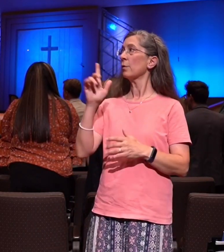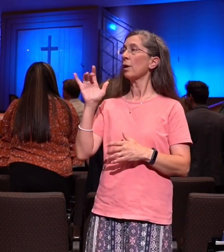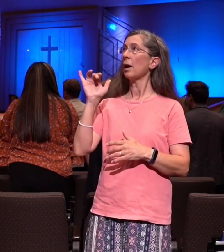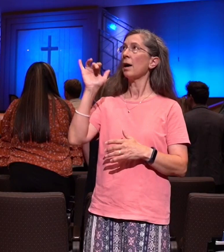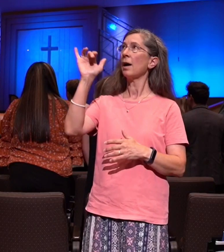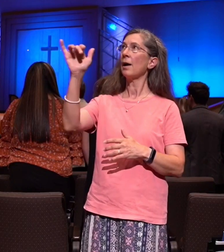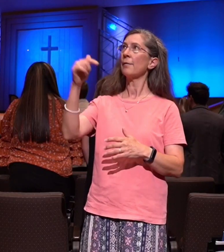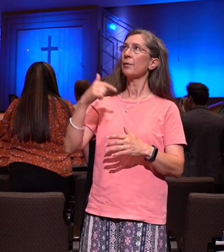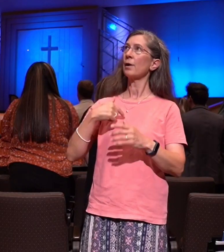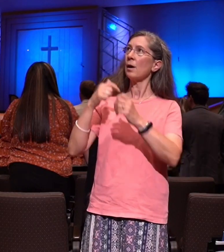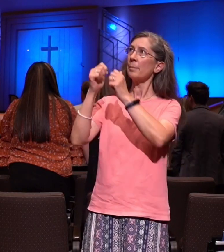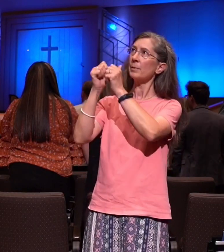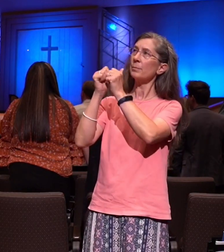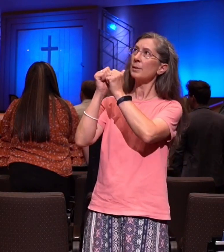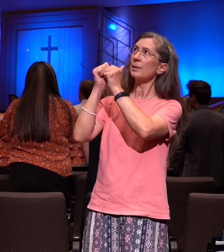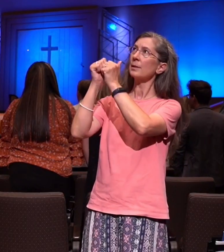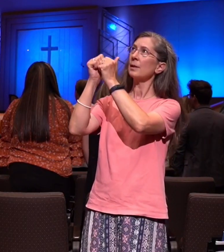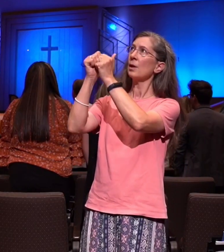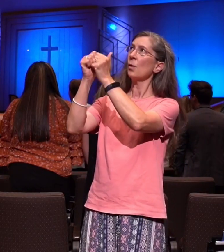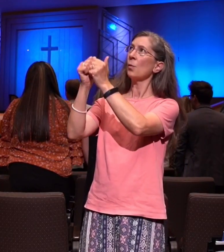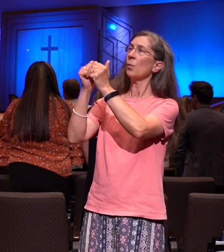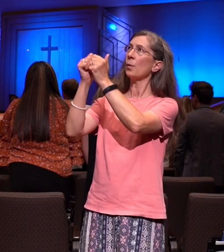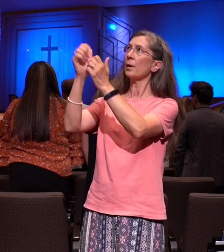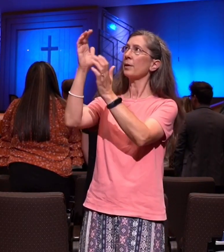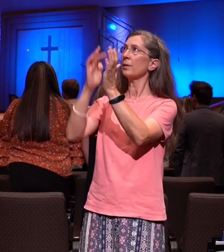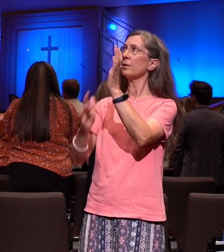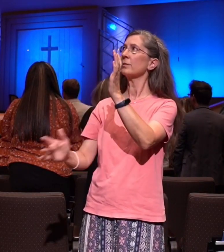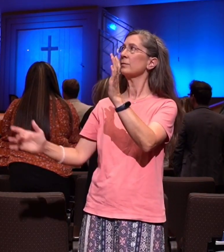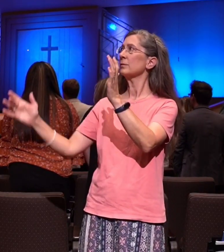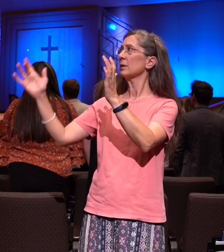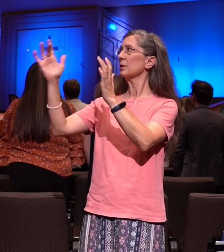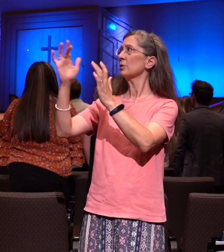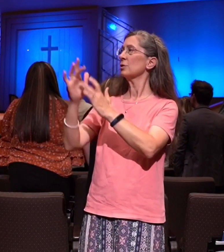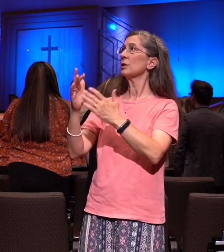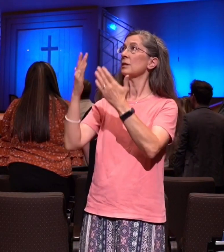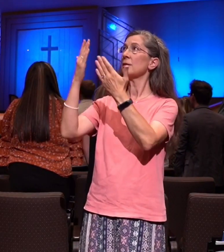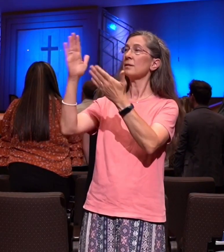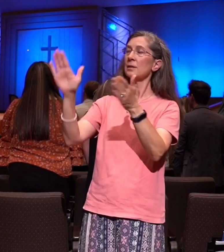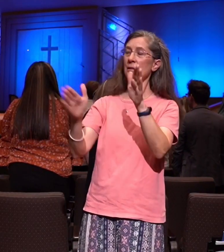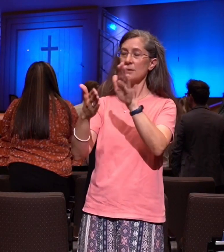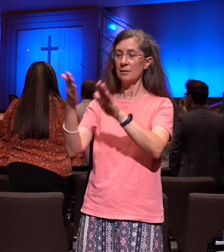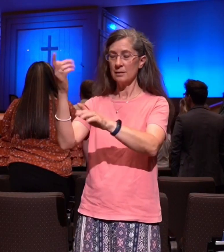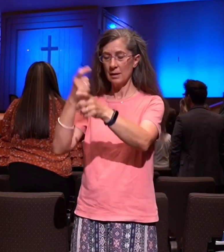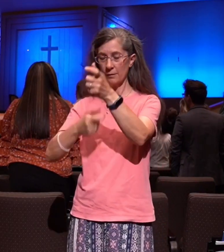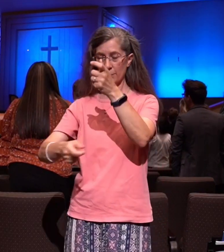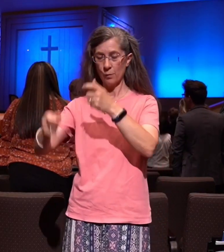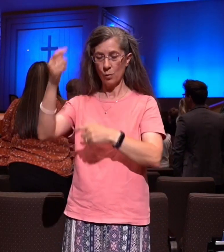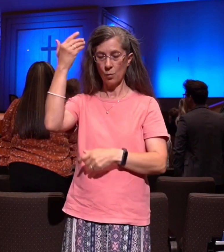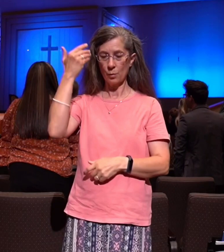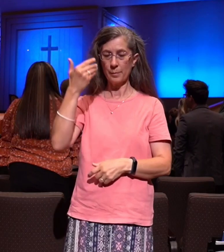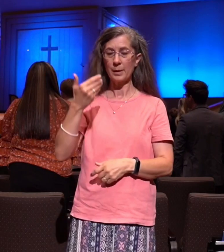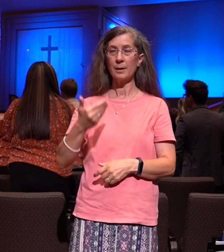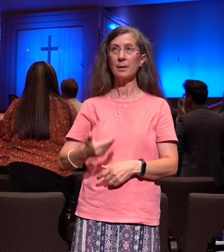I will be with the one who died for me. What a day,